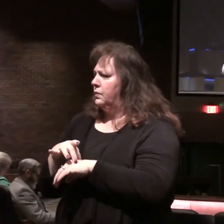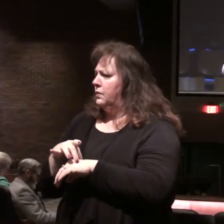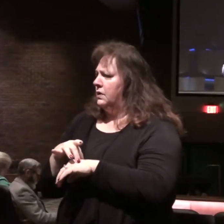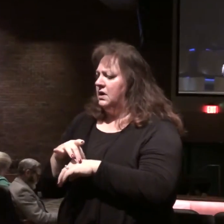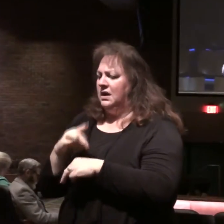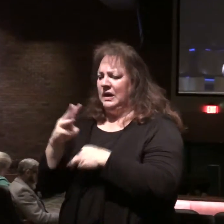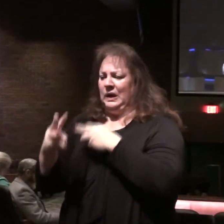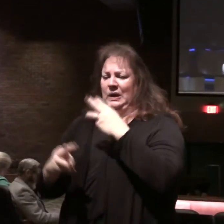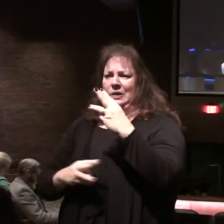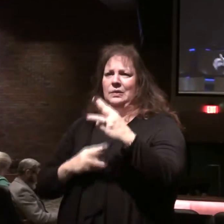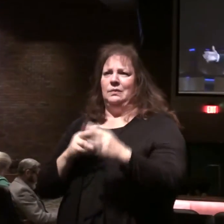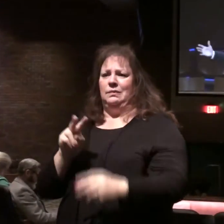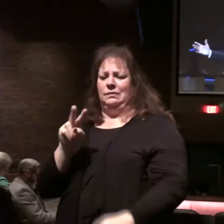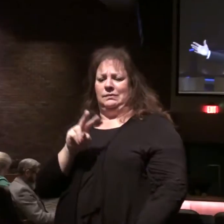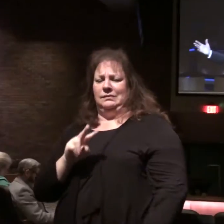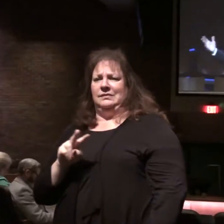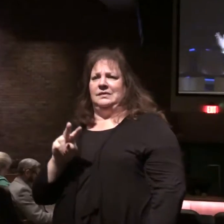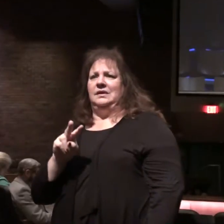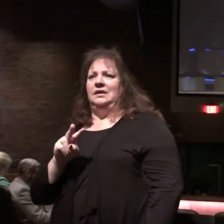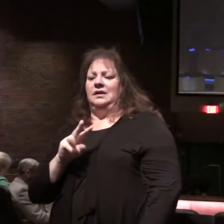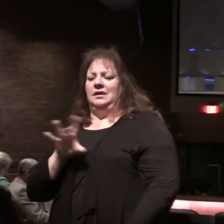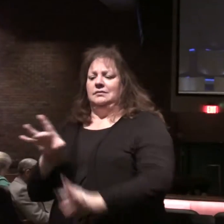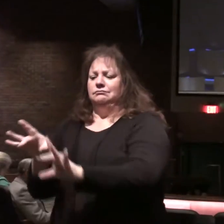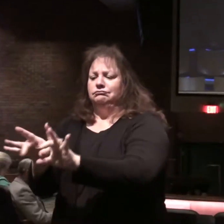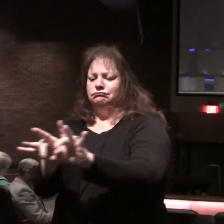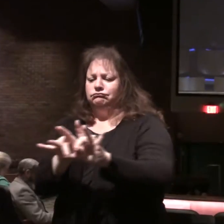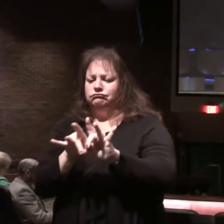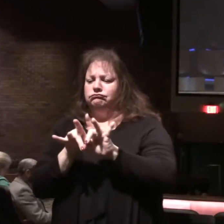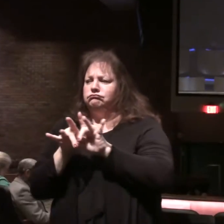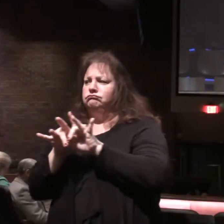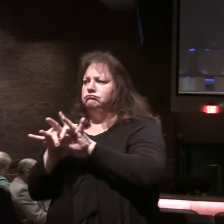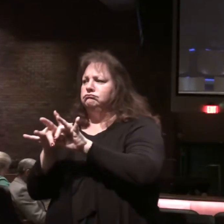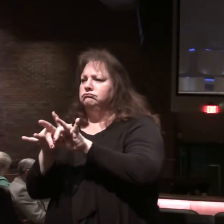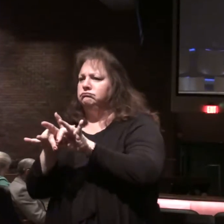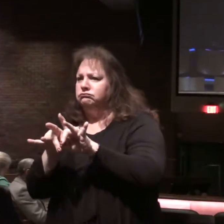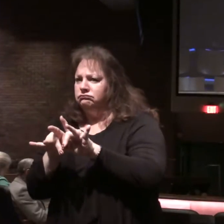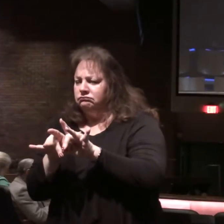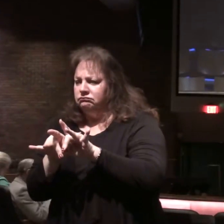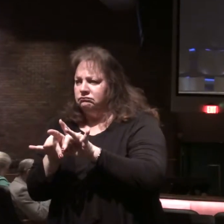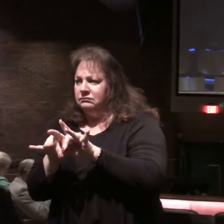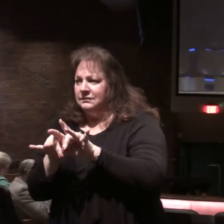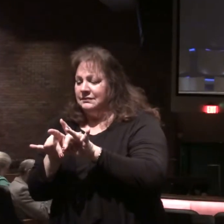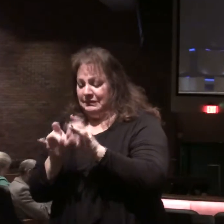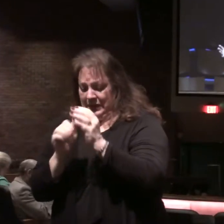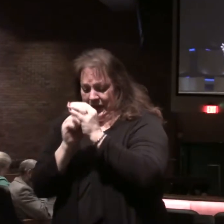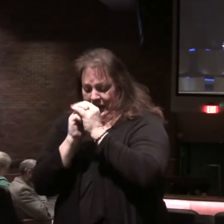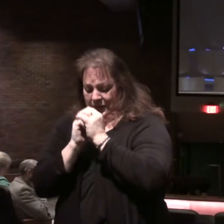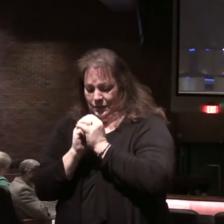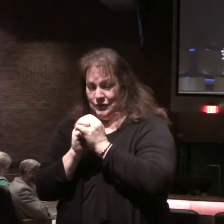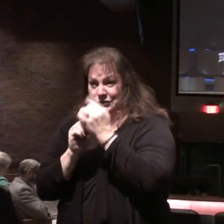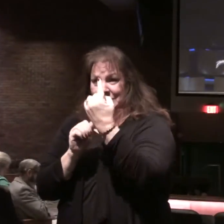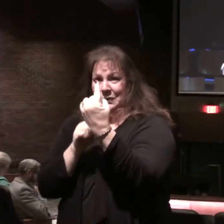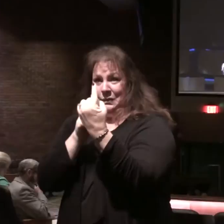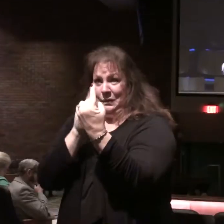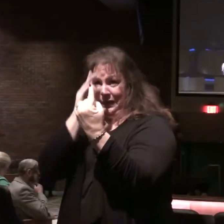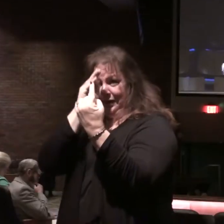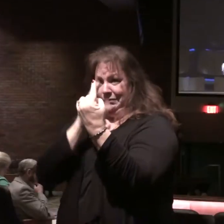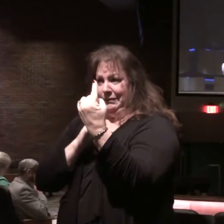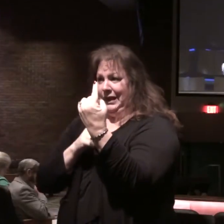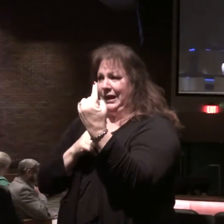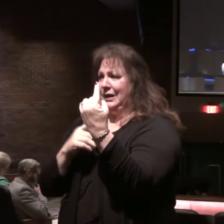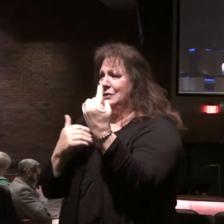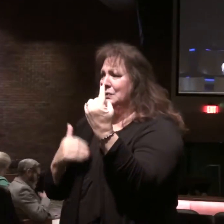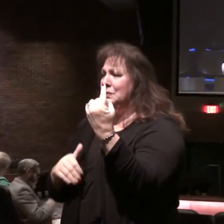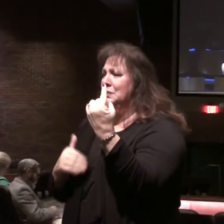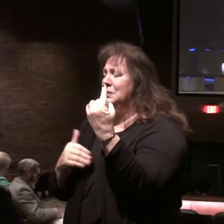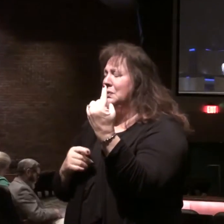Can the world come to the point where it is joined together and the worship of one being, one person,